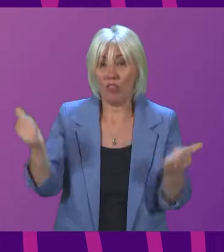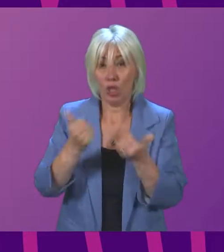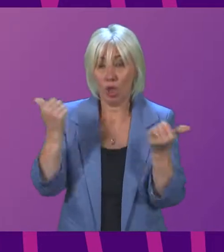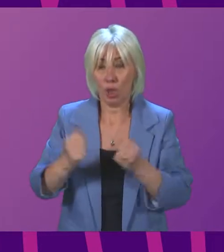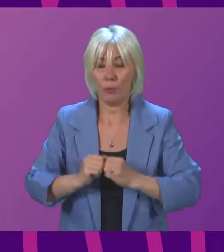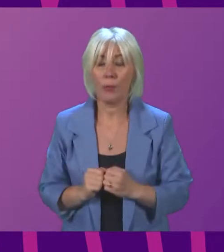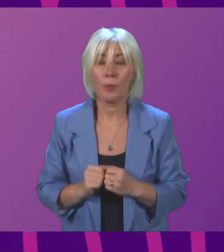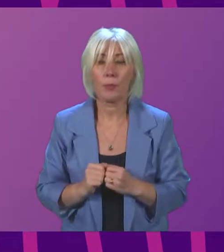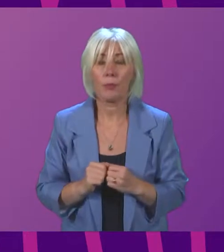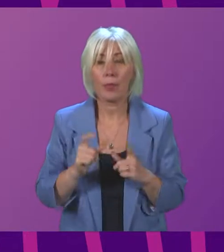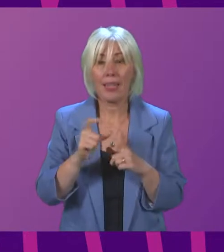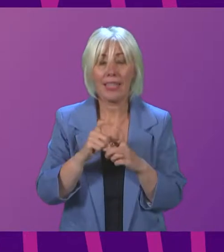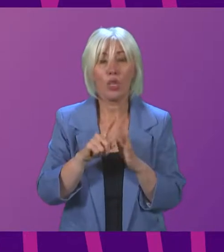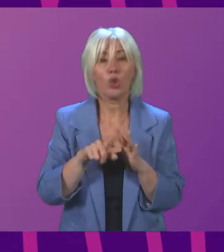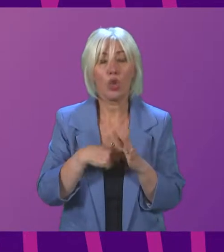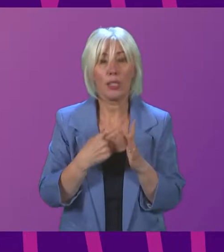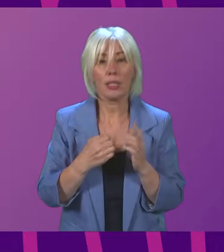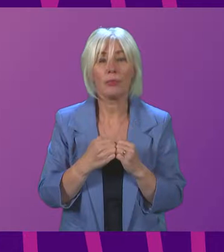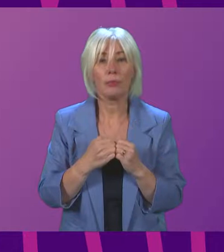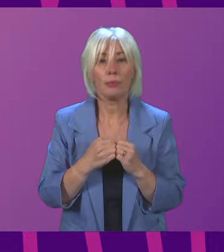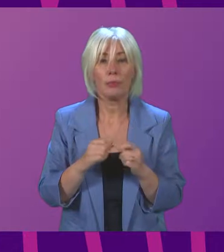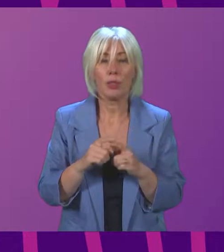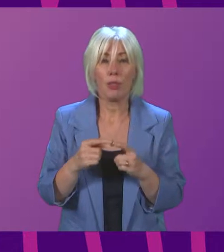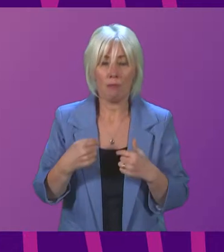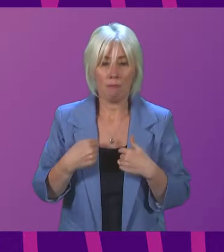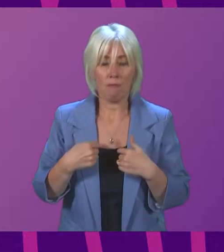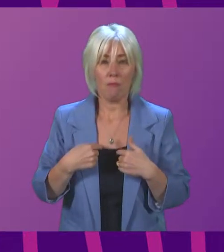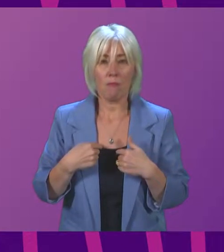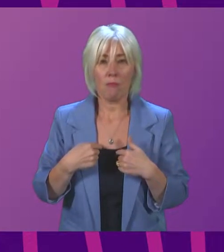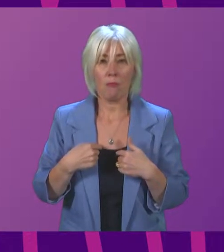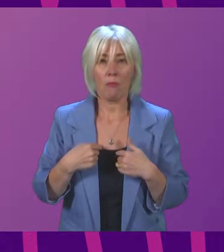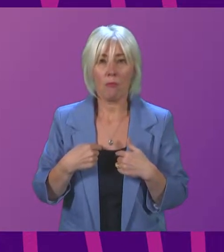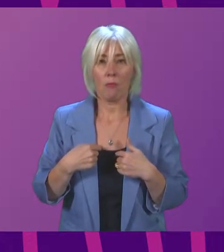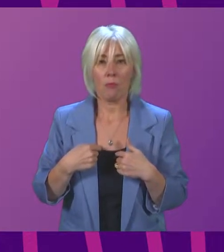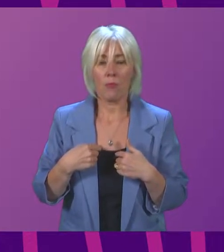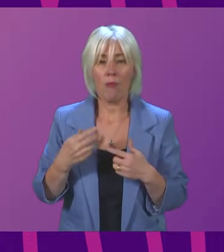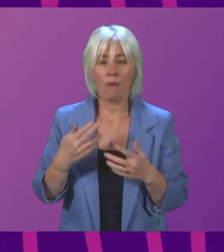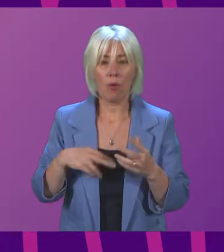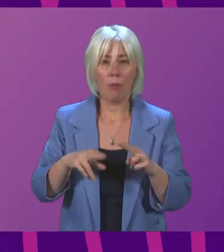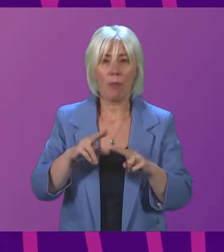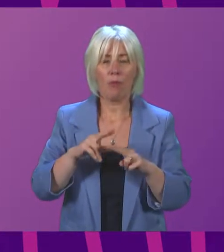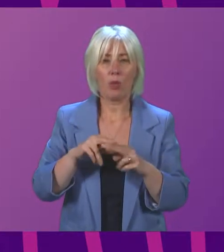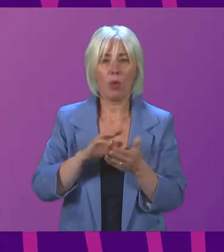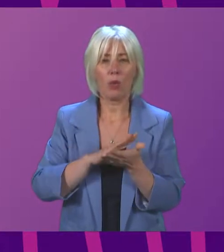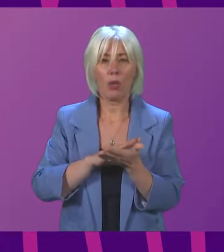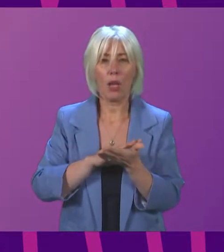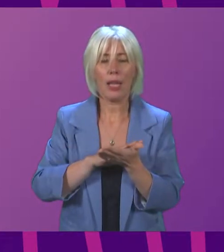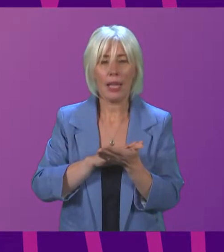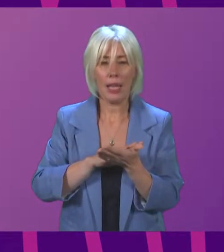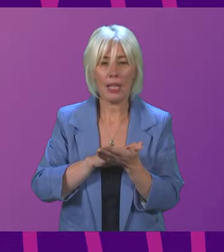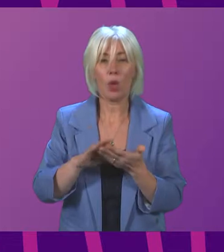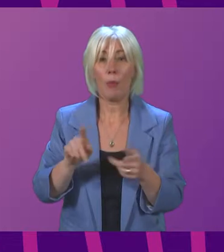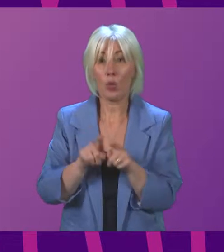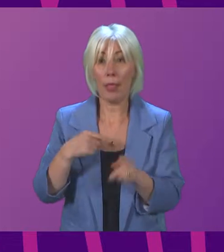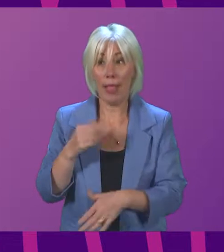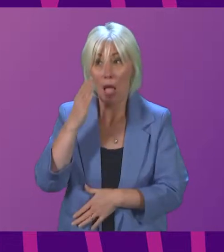Daniel Johnson. Thank you, Presiding Officer. Can I associate myself with the tenor and remarks from Fiona Hislop, because I, too, attended the